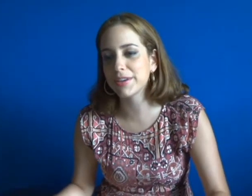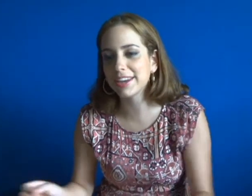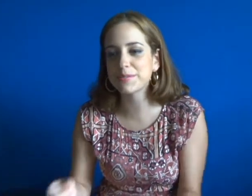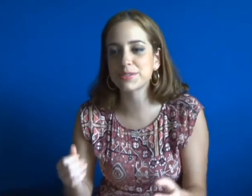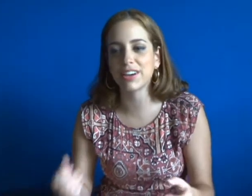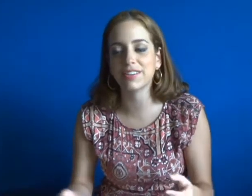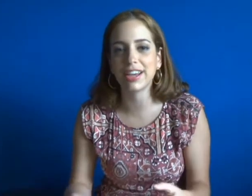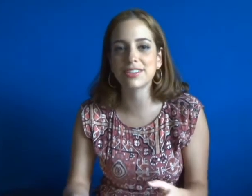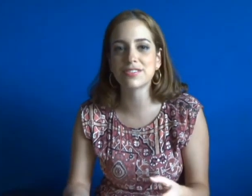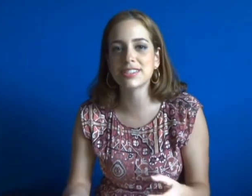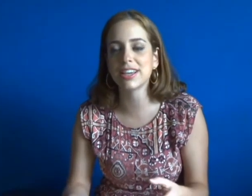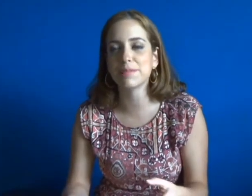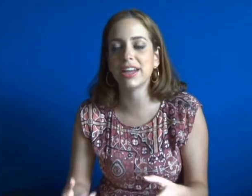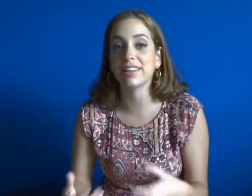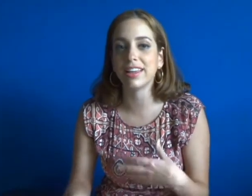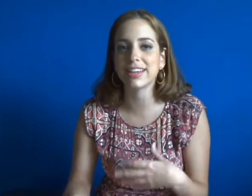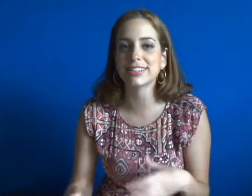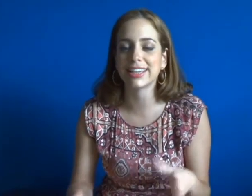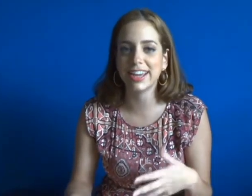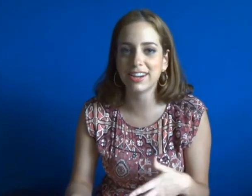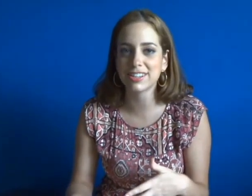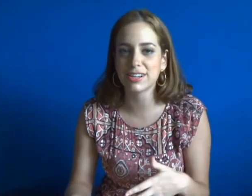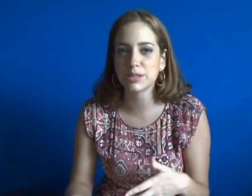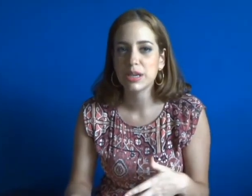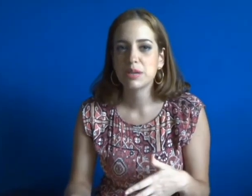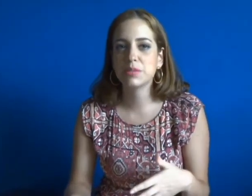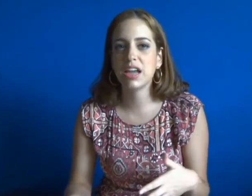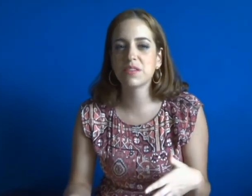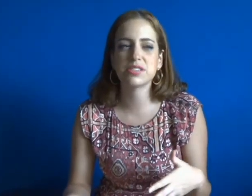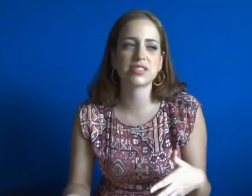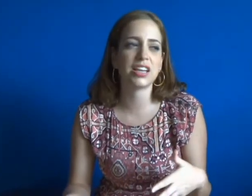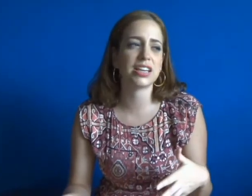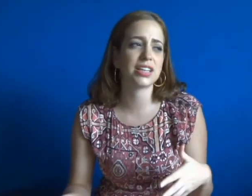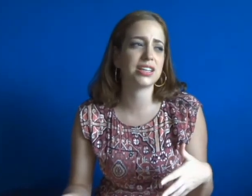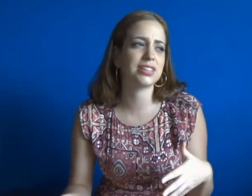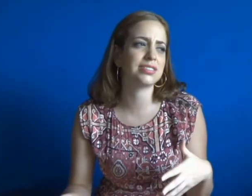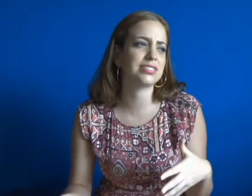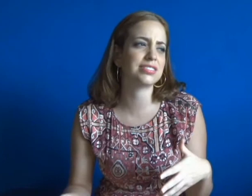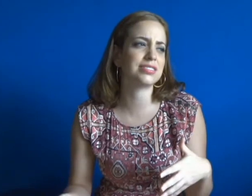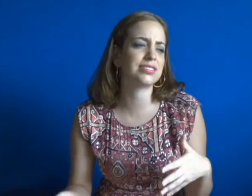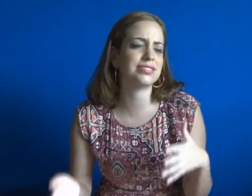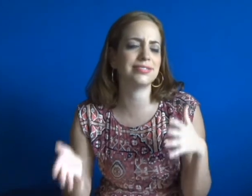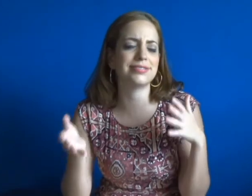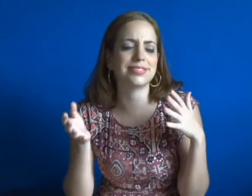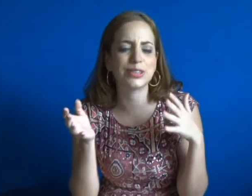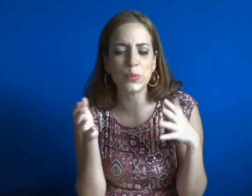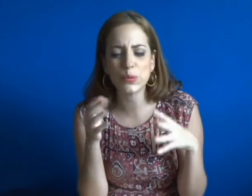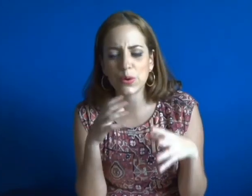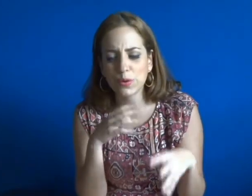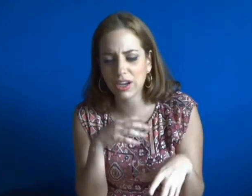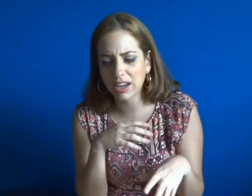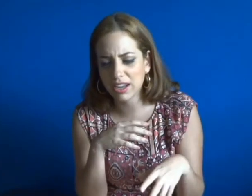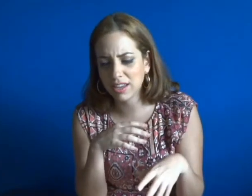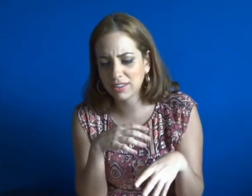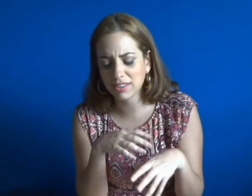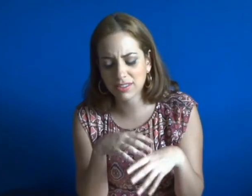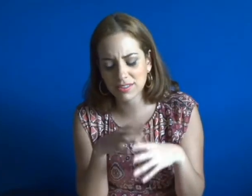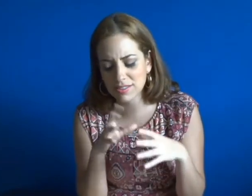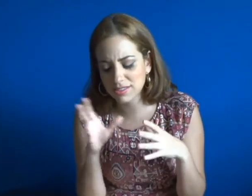beginning it was very interesting. mean, I liked the characters, but then it was just like, it's so corny and it's just,